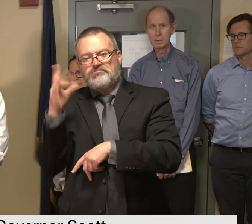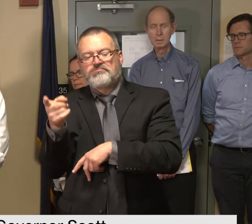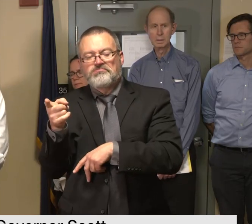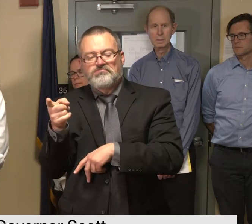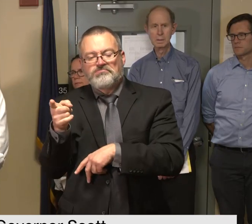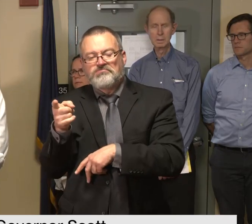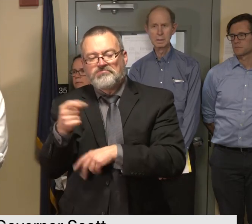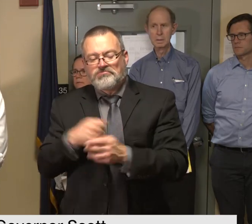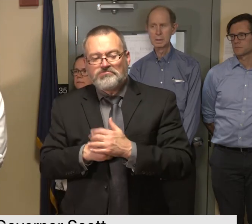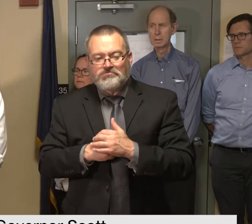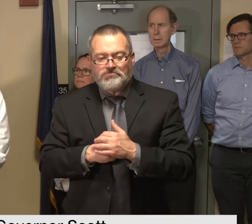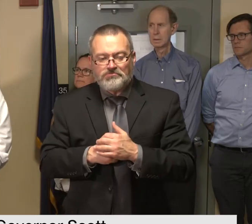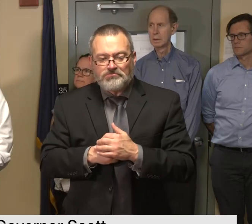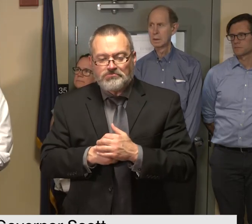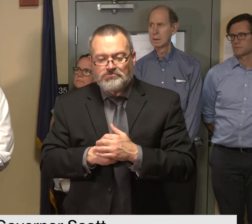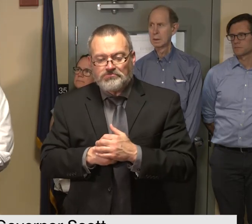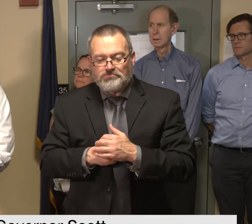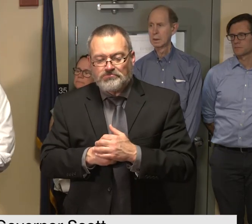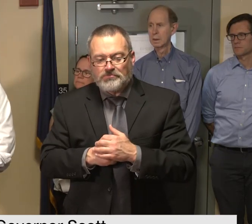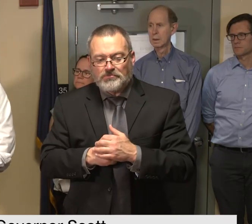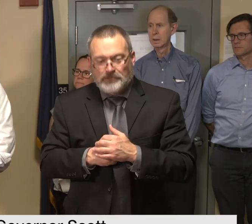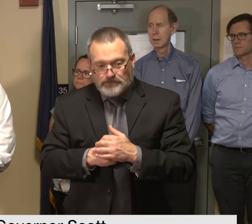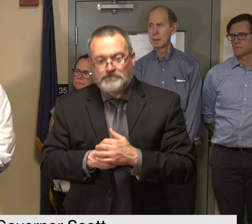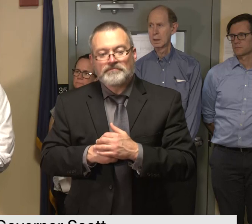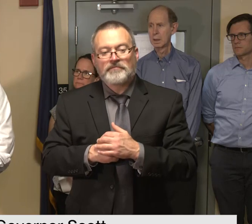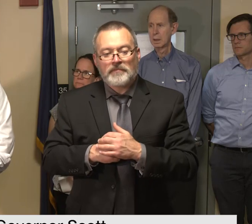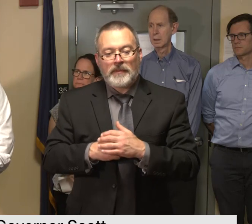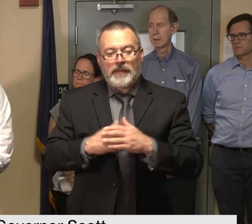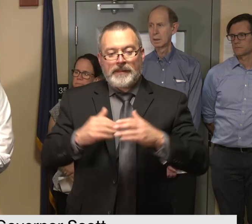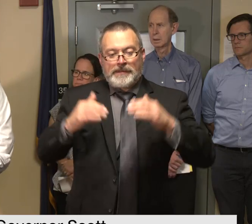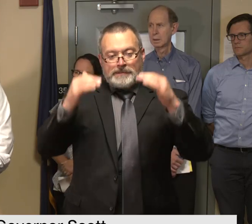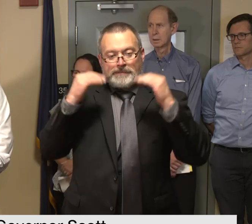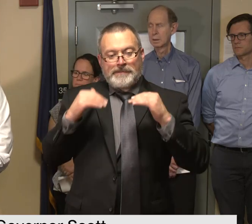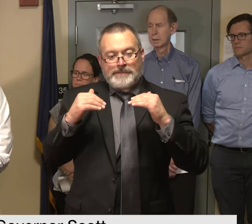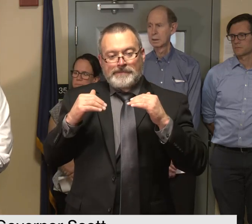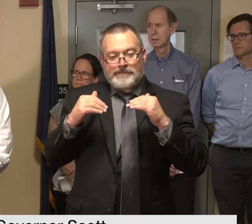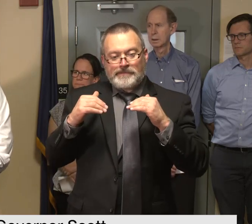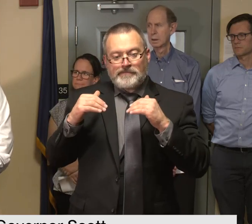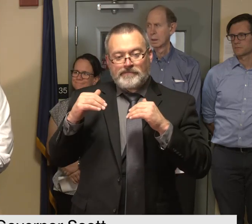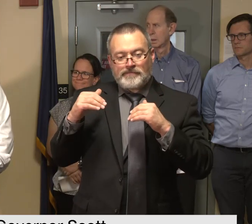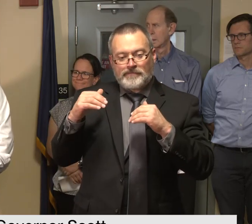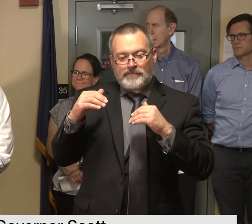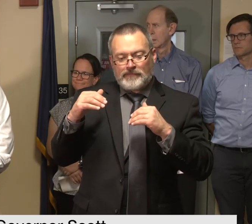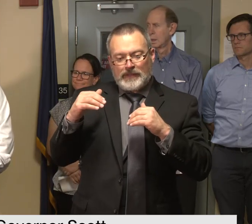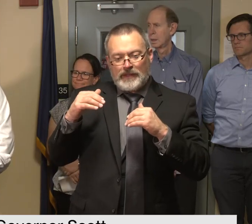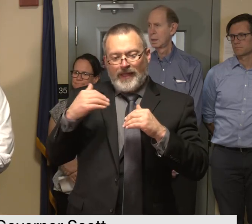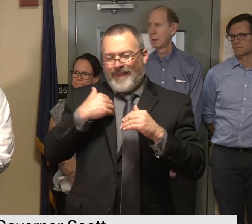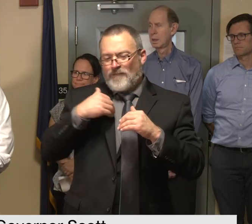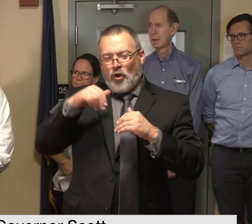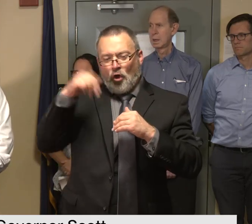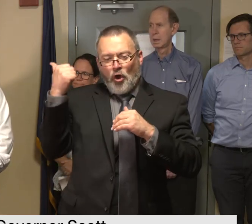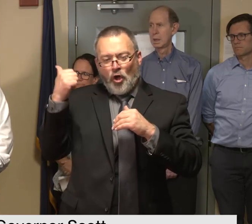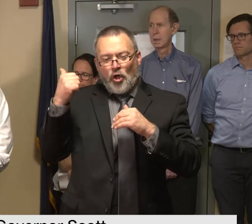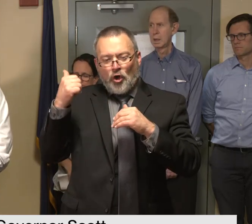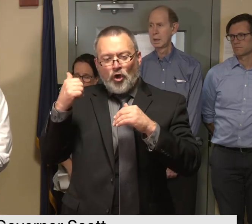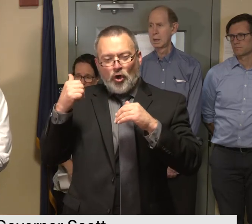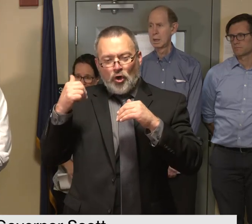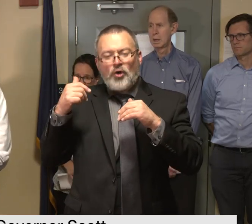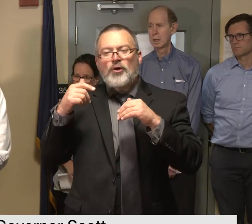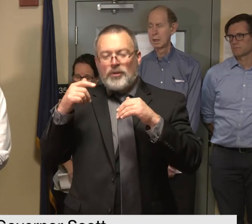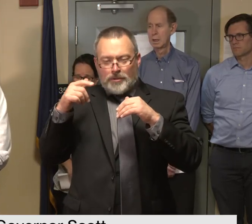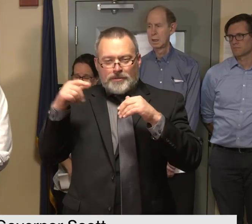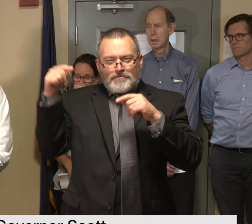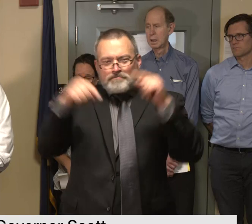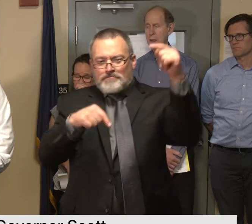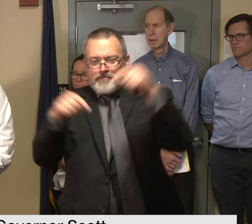mesiscoi line is fully open and the bb spur in newport is fully open active railroad this would be